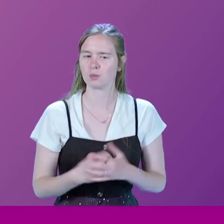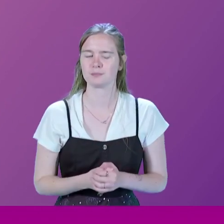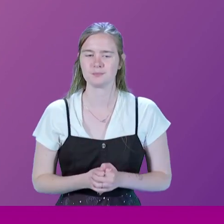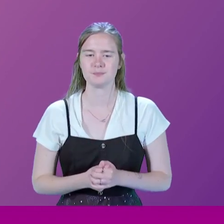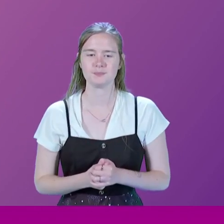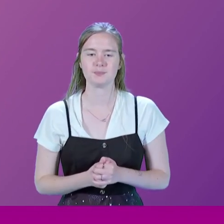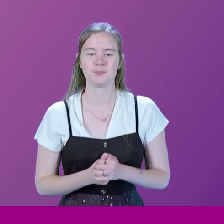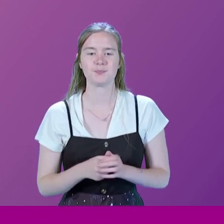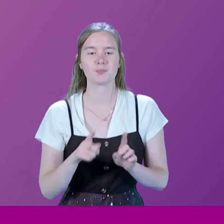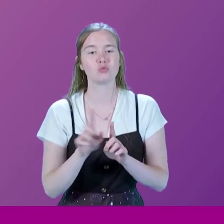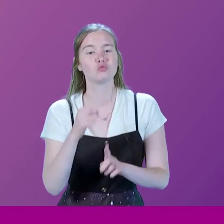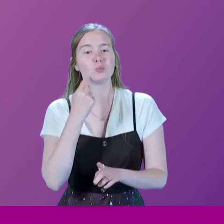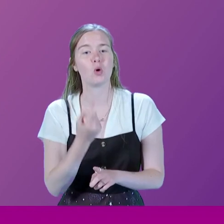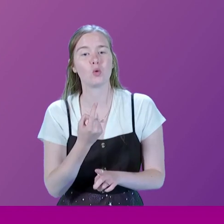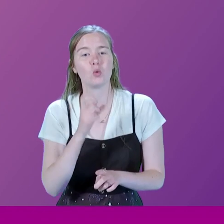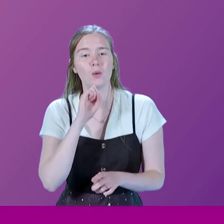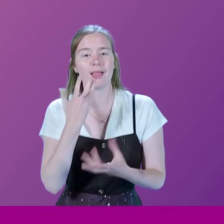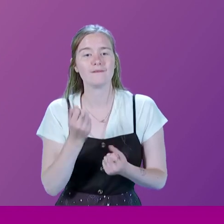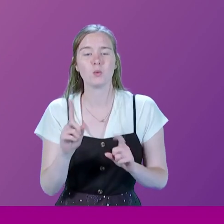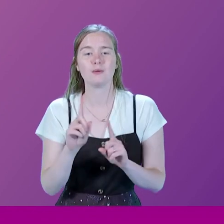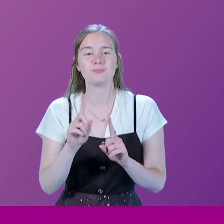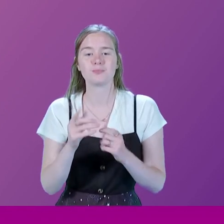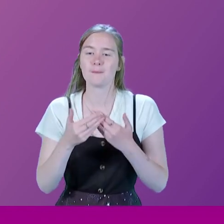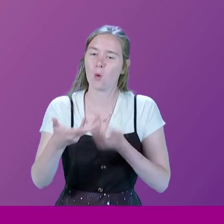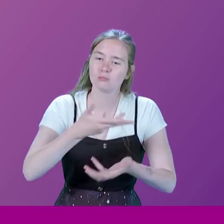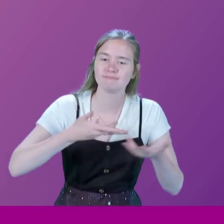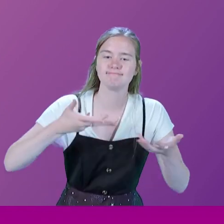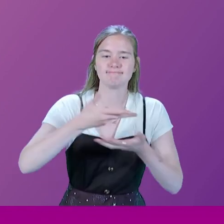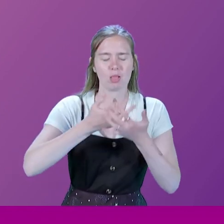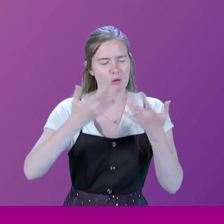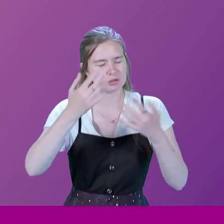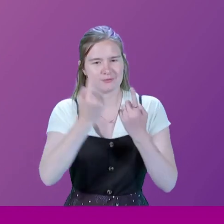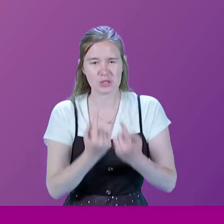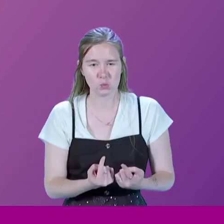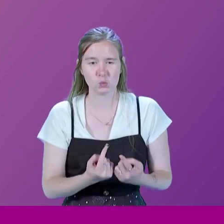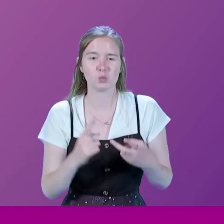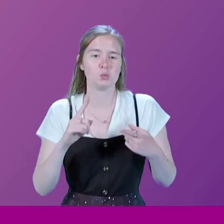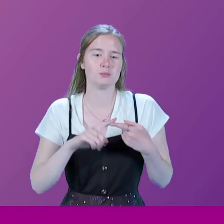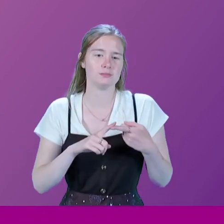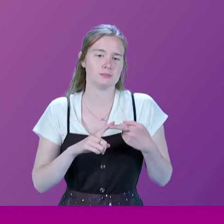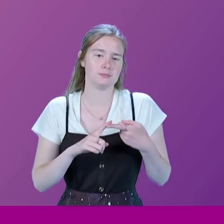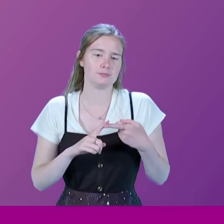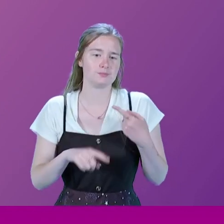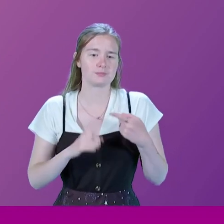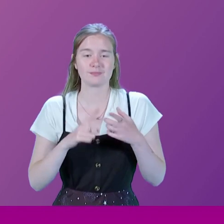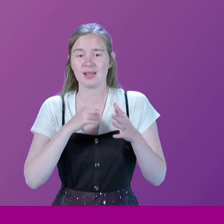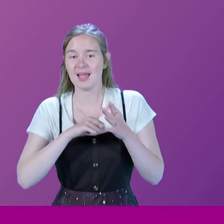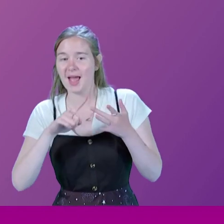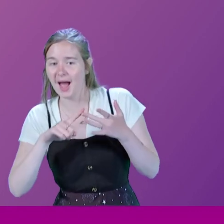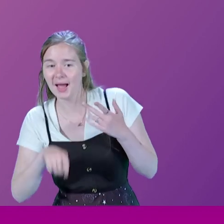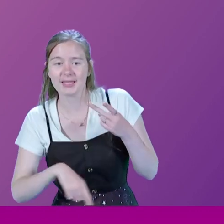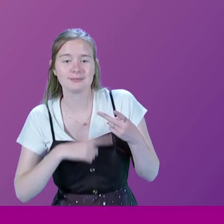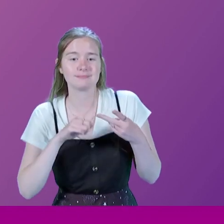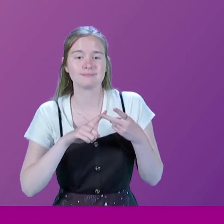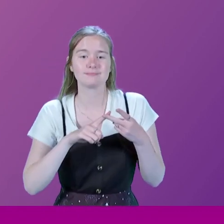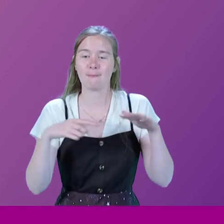And then also tomorrow, there will be further discussions on a number of issues, including AI, I believe,